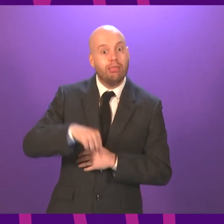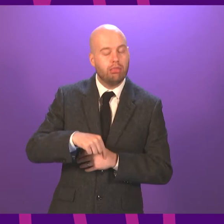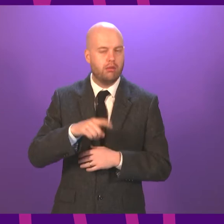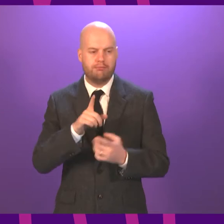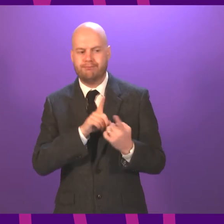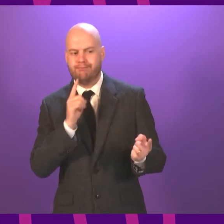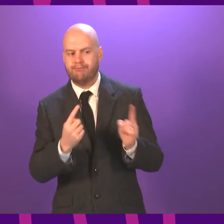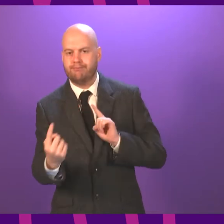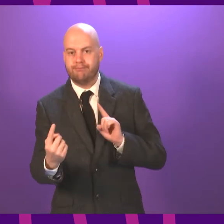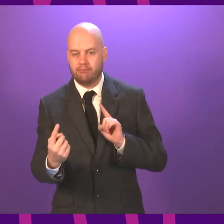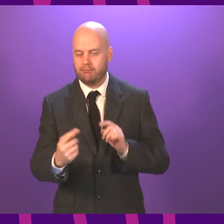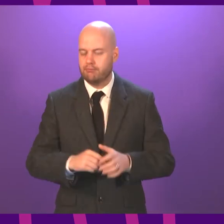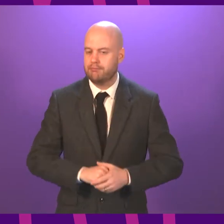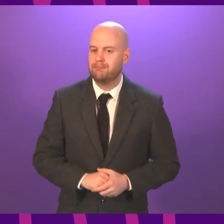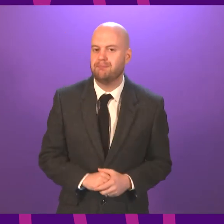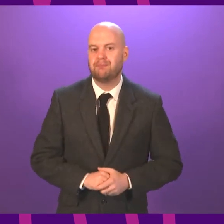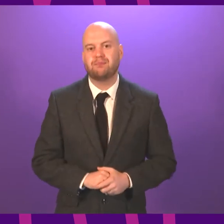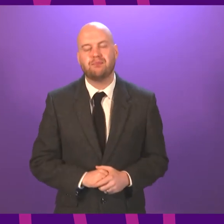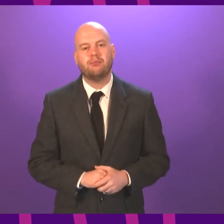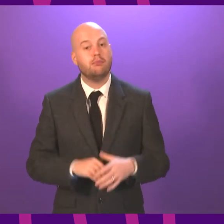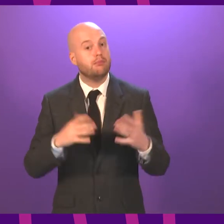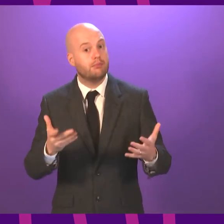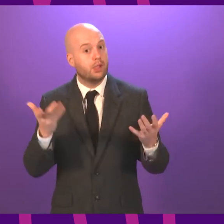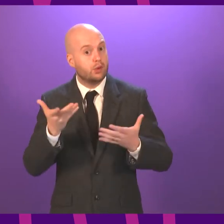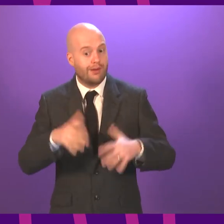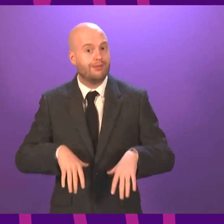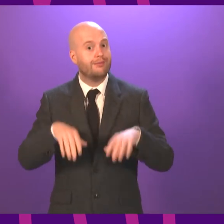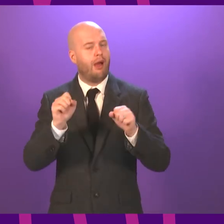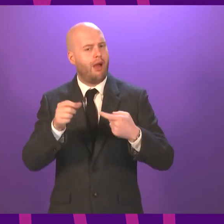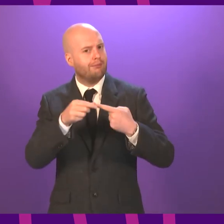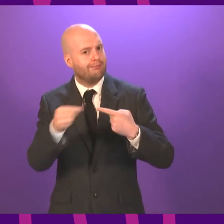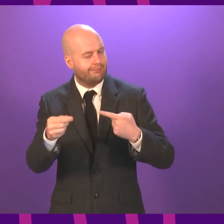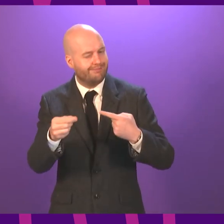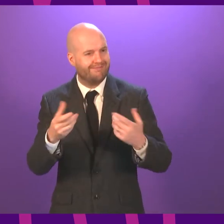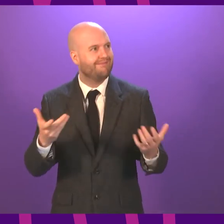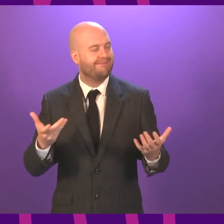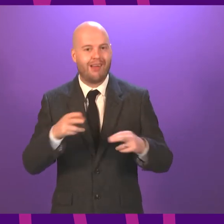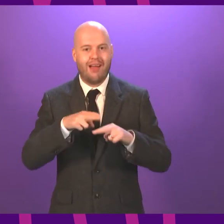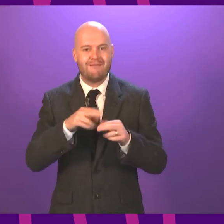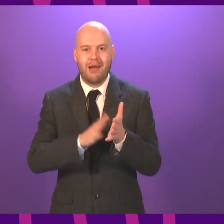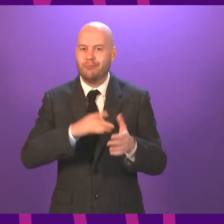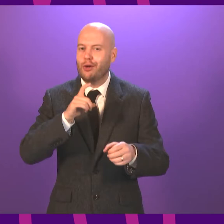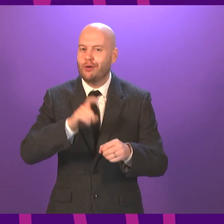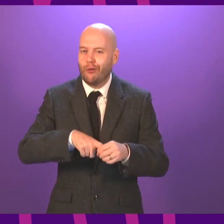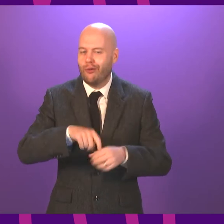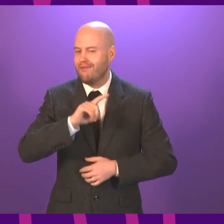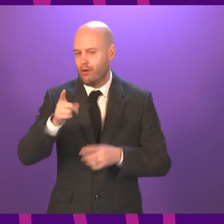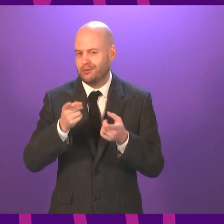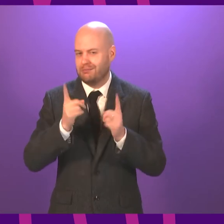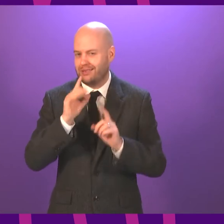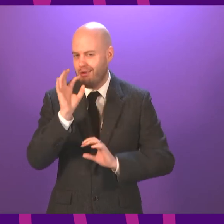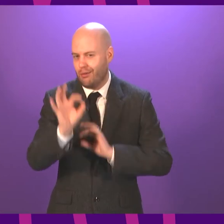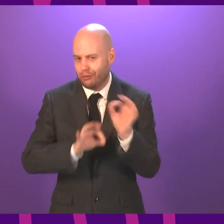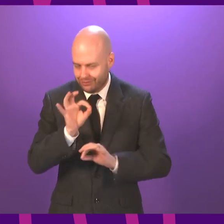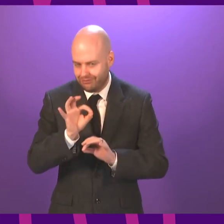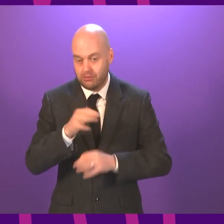and when moving around the chamber. The first item of business is First Minister's questions and I call question number